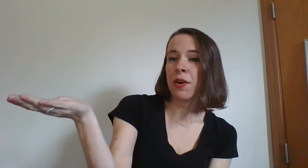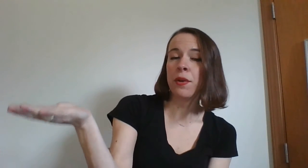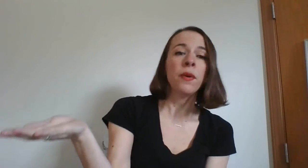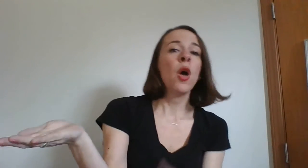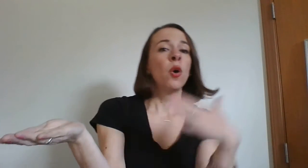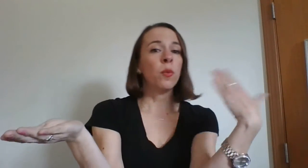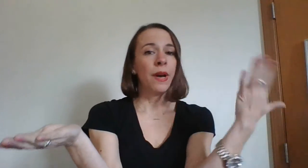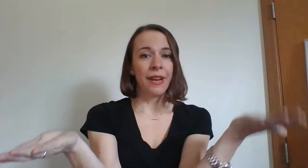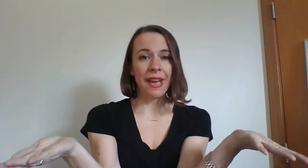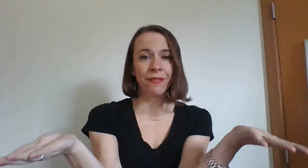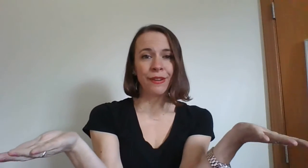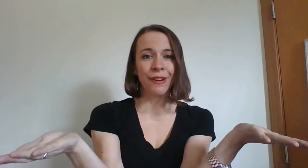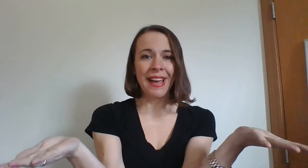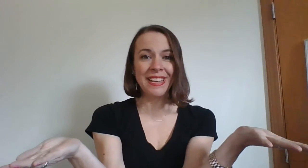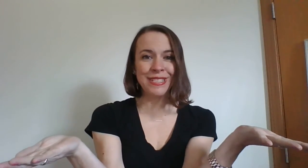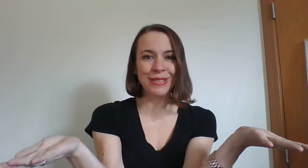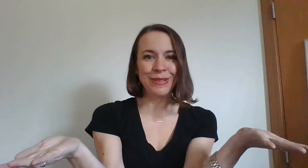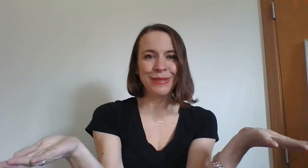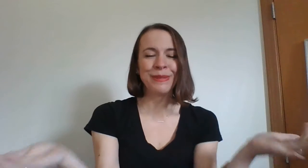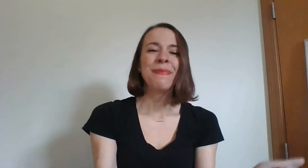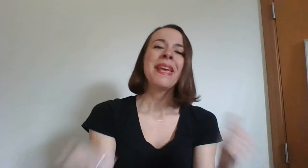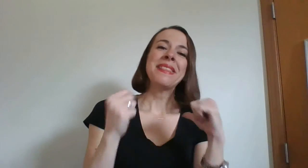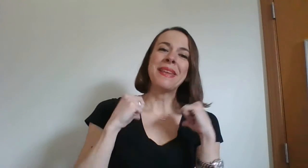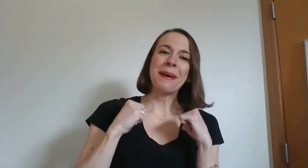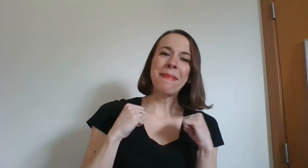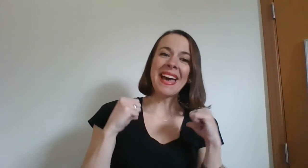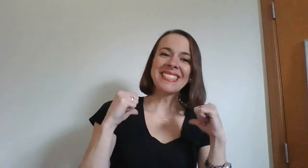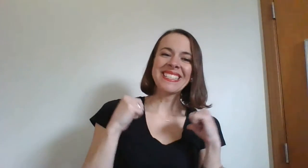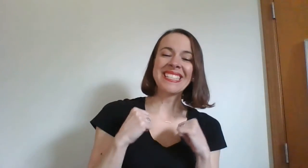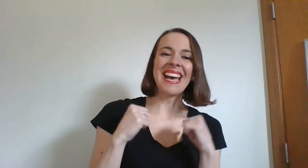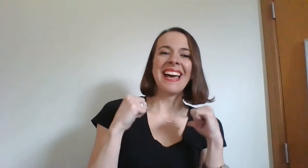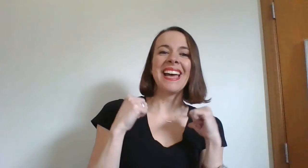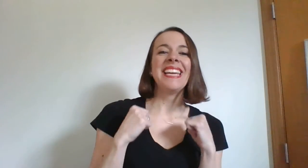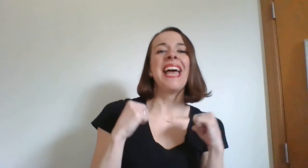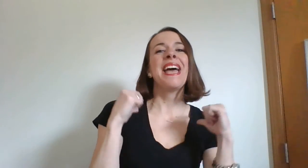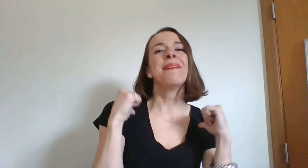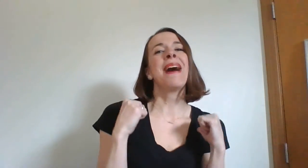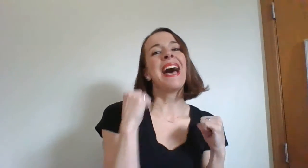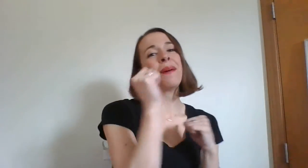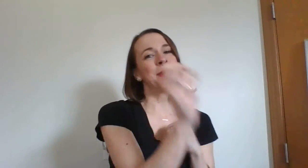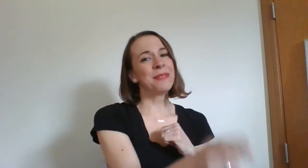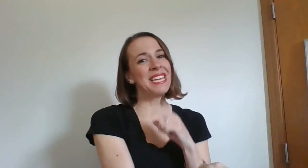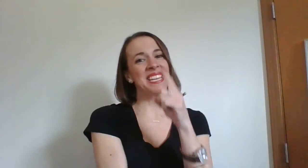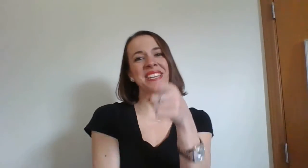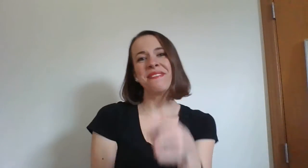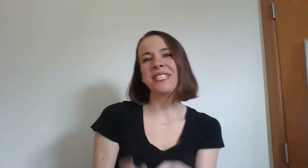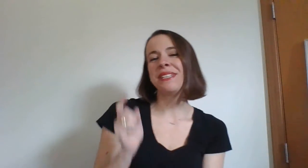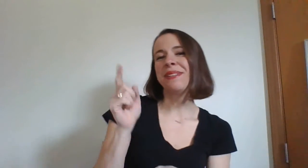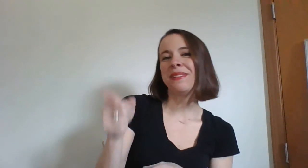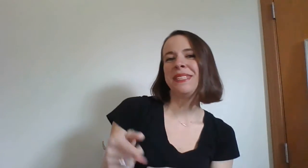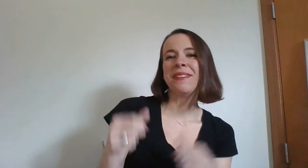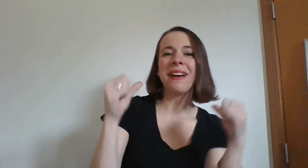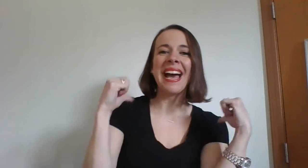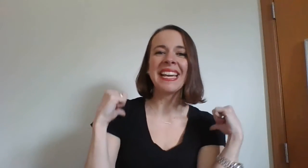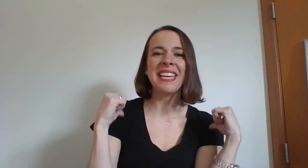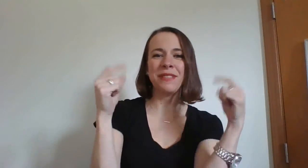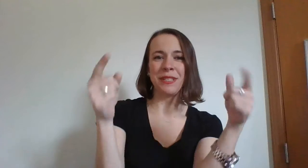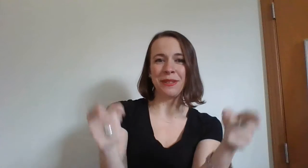whatever I do the best I am I will give to you I gave to